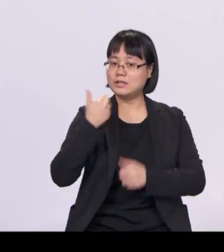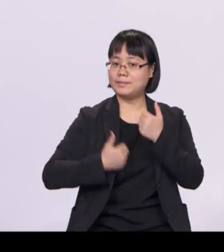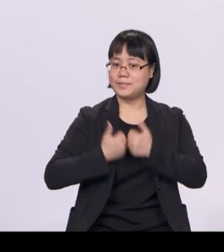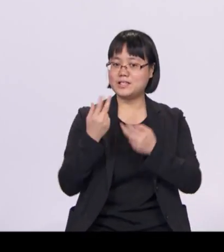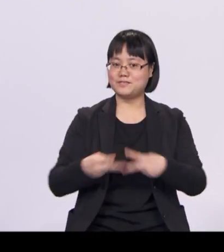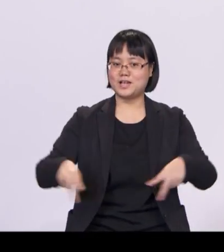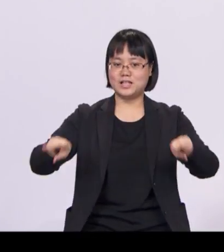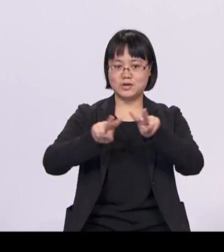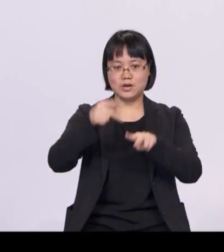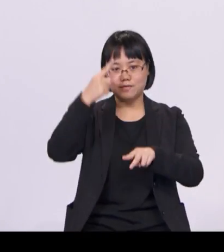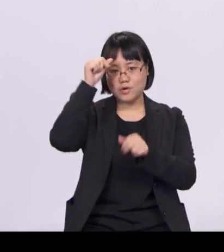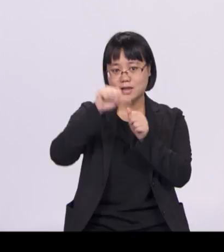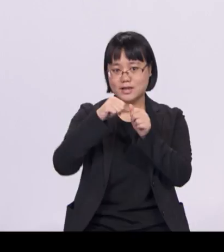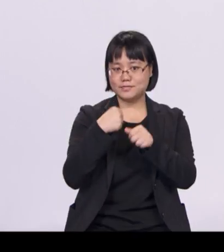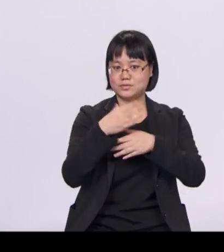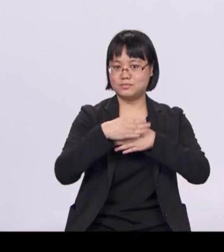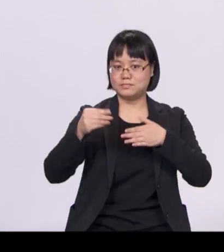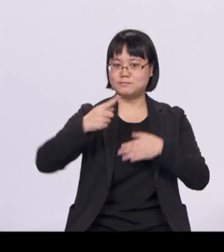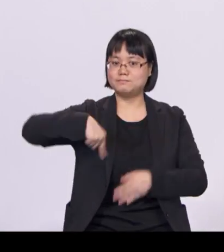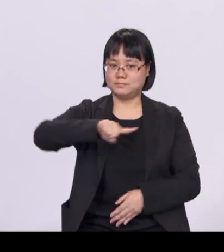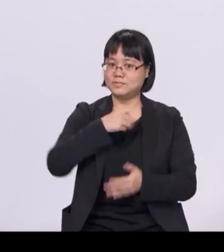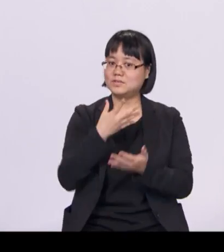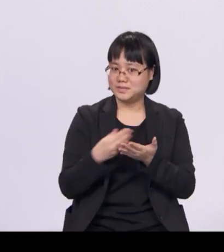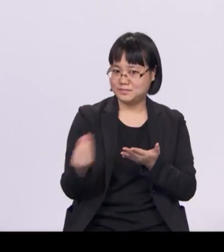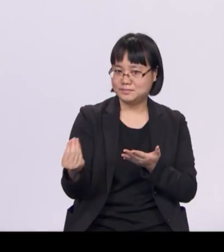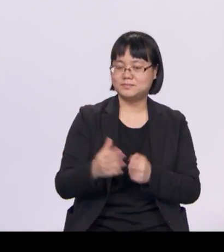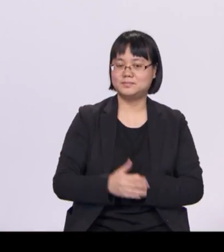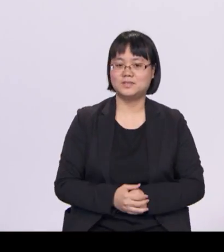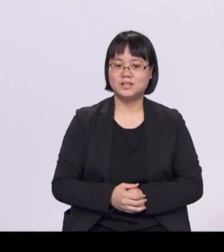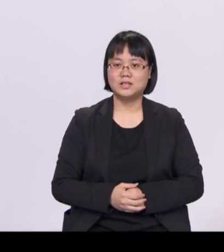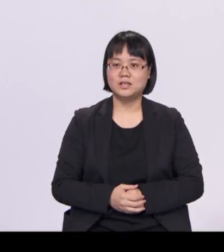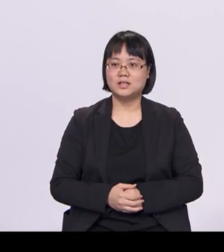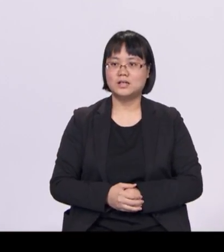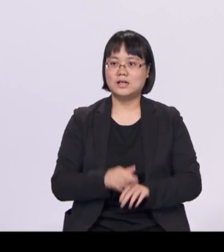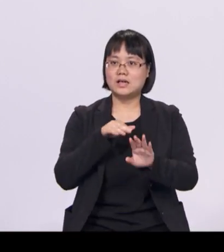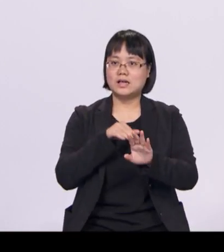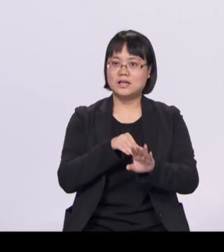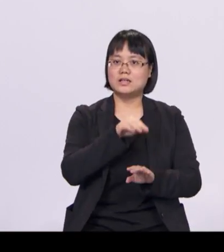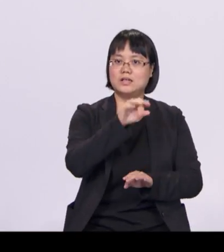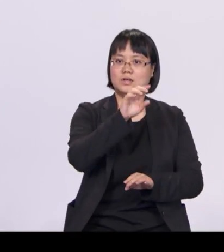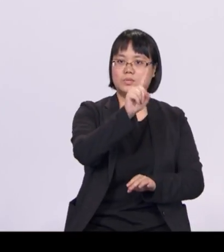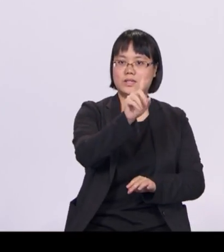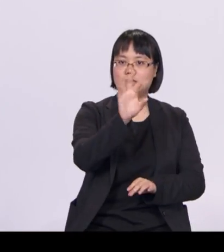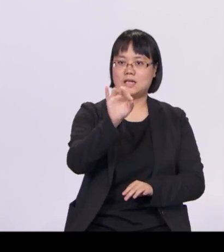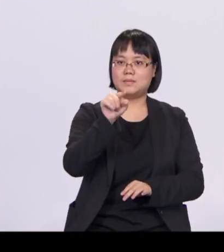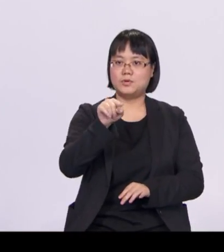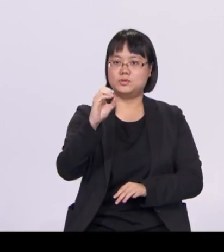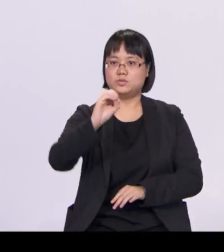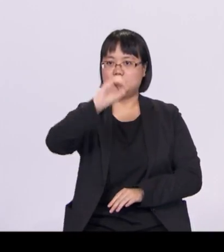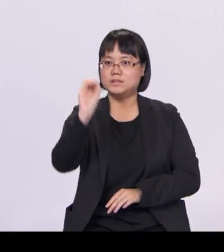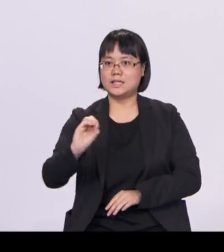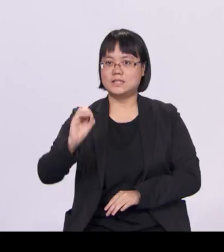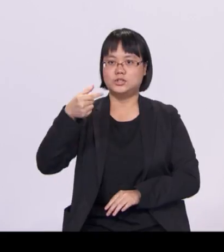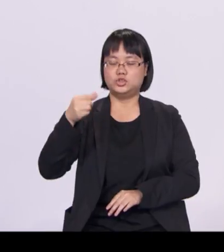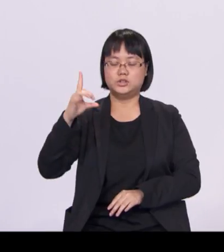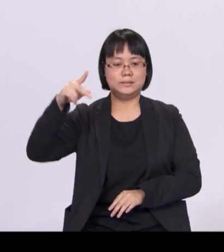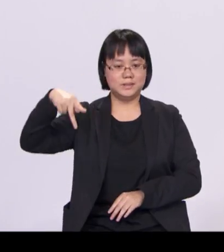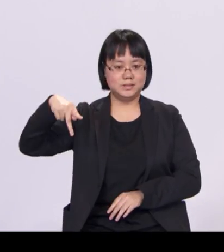every dollar we spend. At 19.0% of GDP, our estimated overall